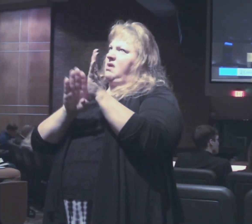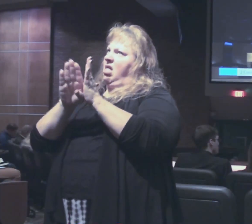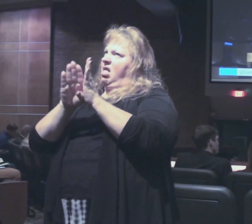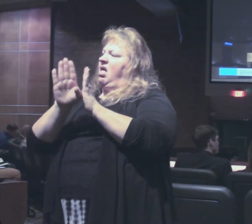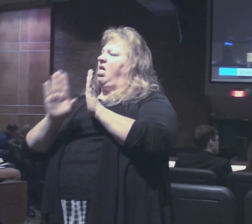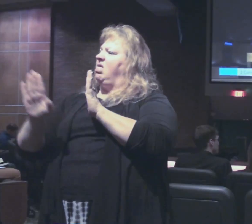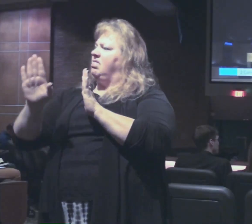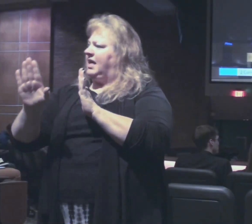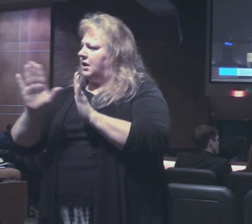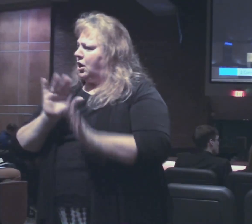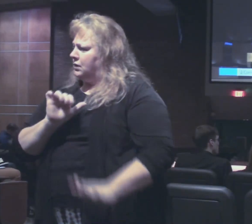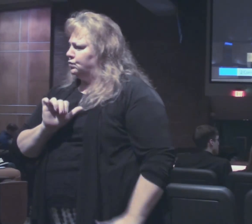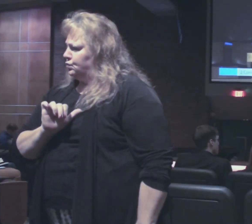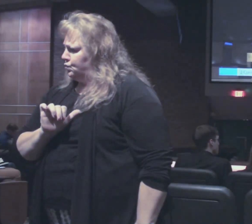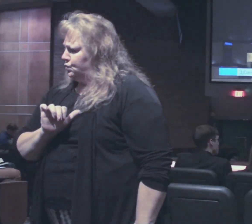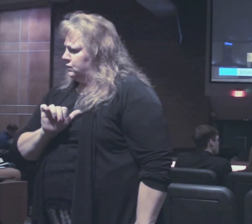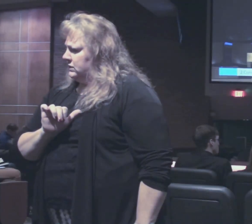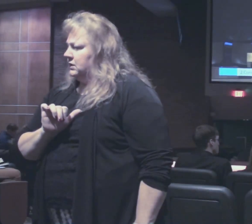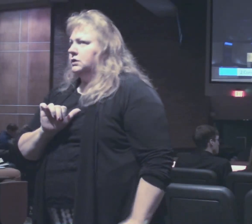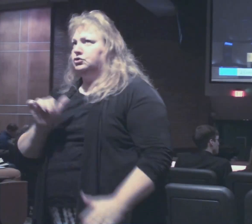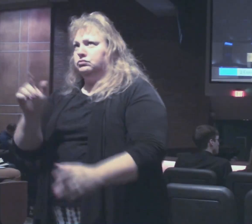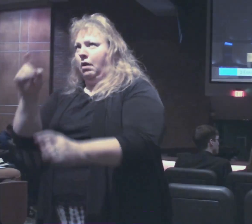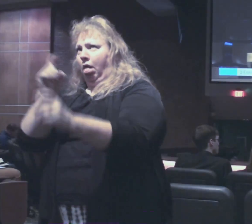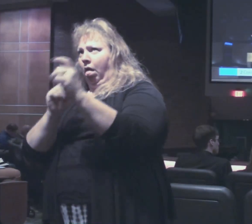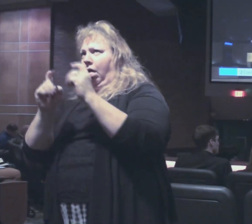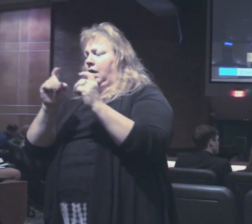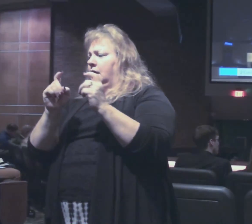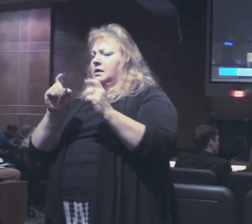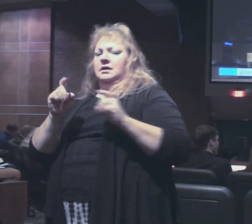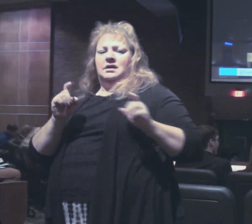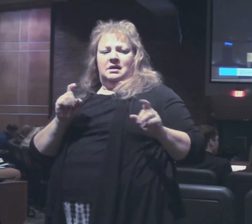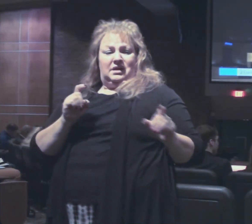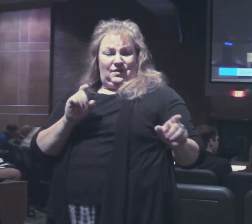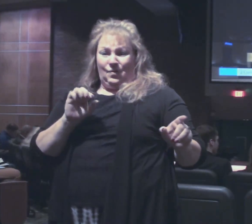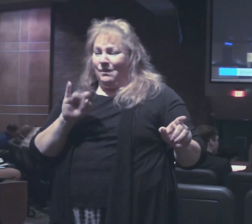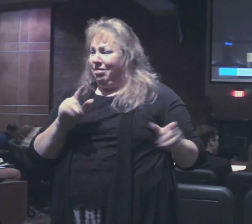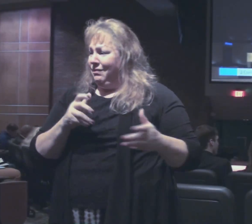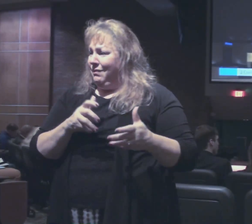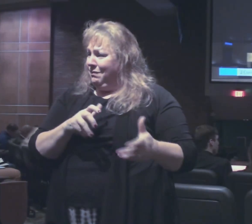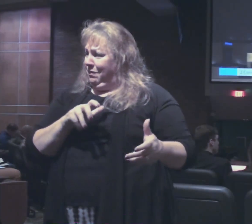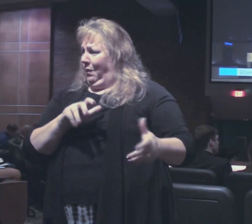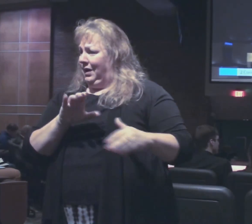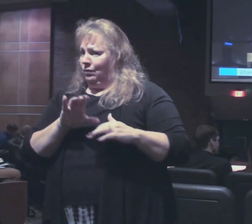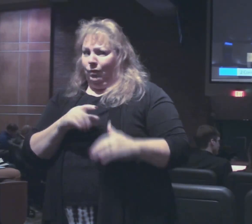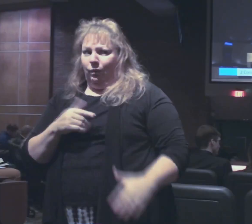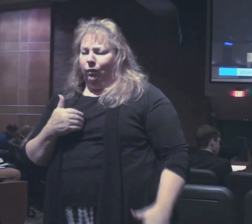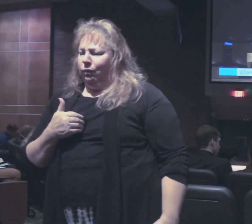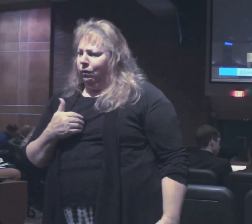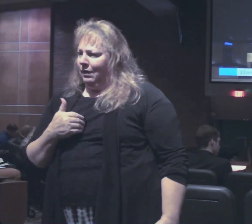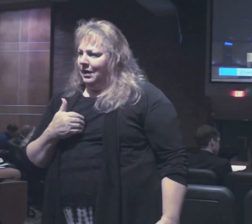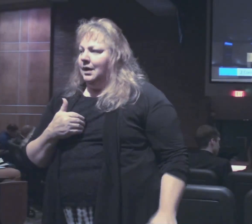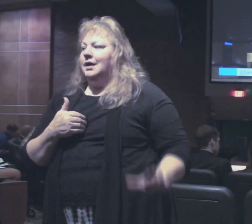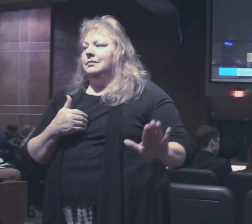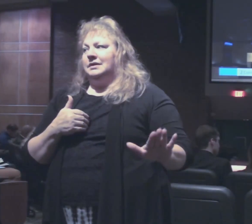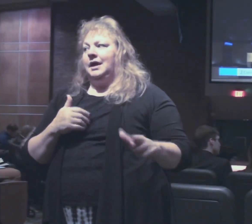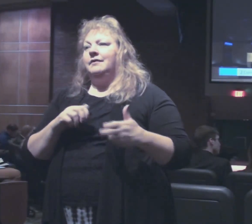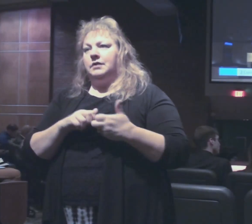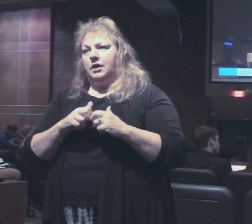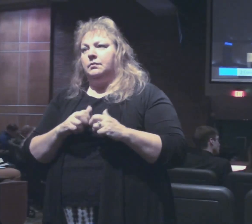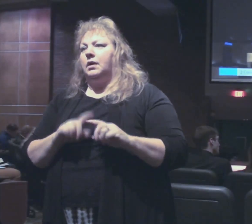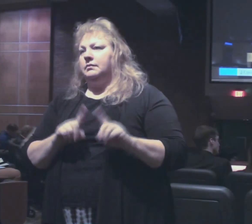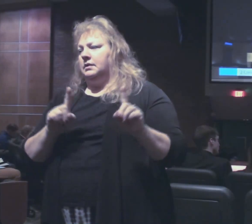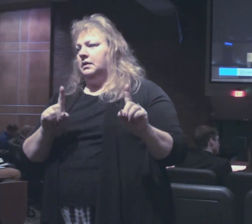developing them in that context the Corinthians have much more but they have their own danger